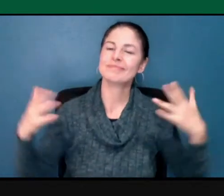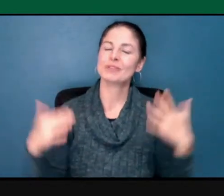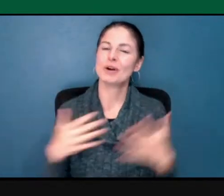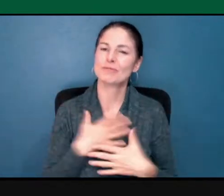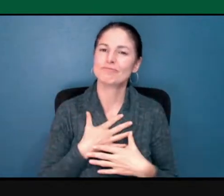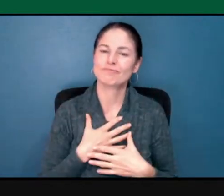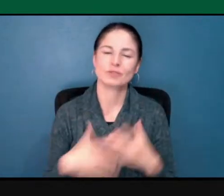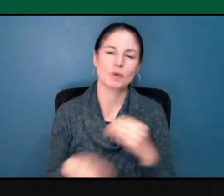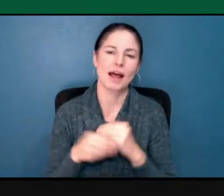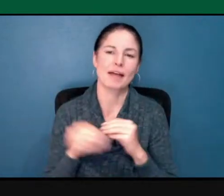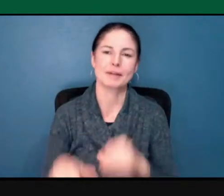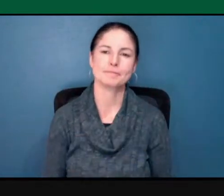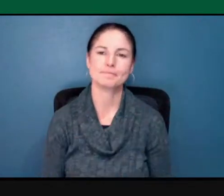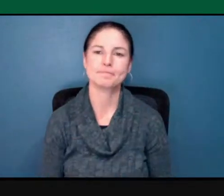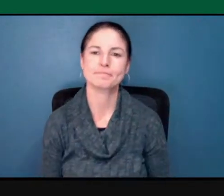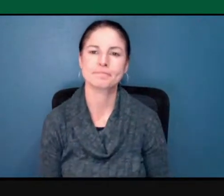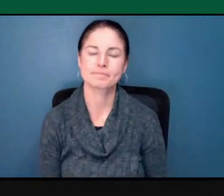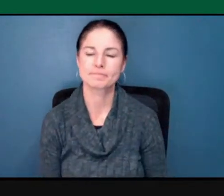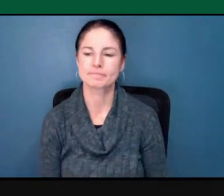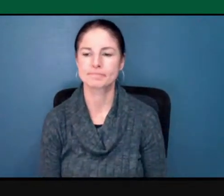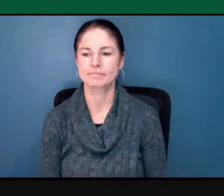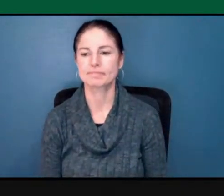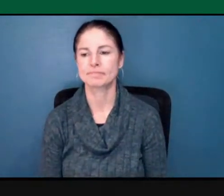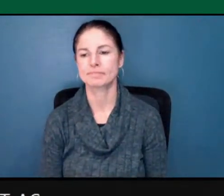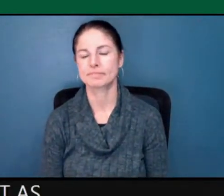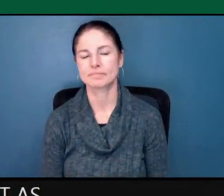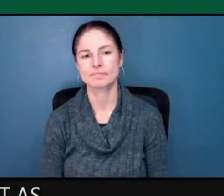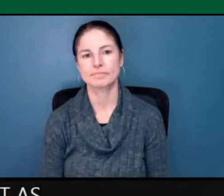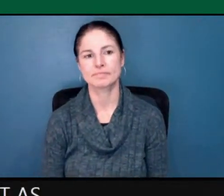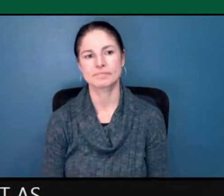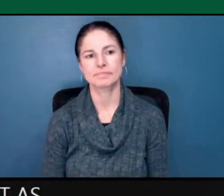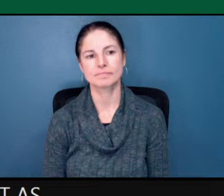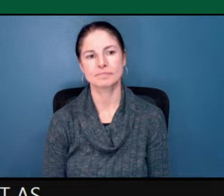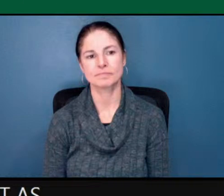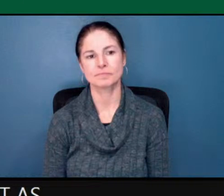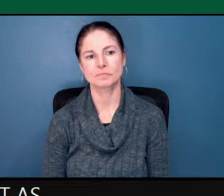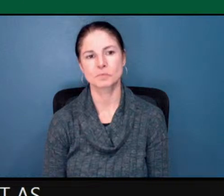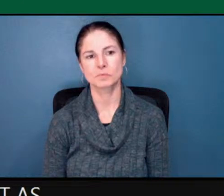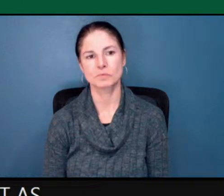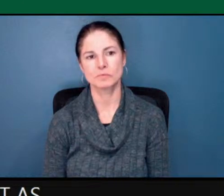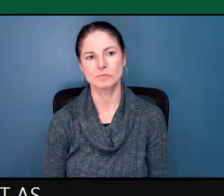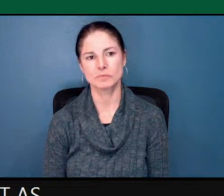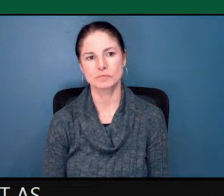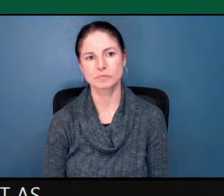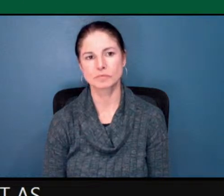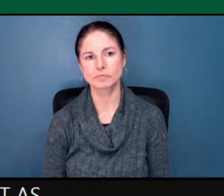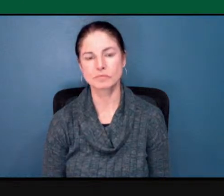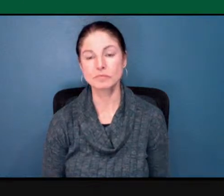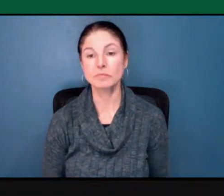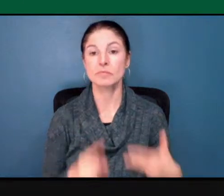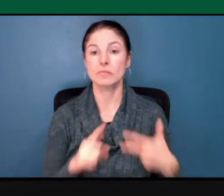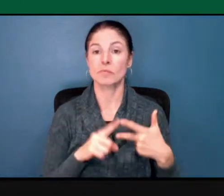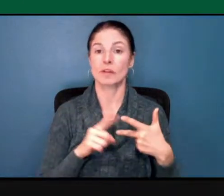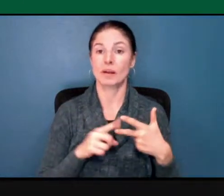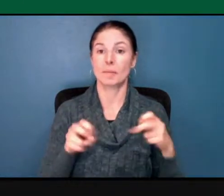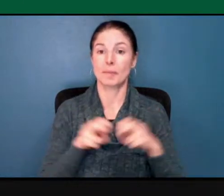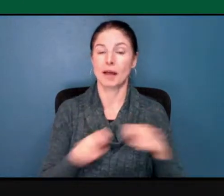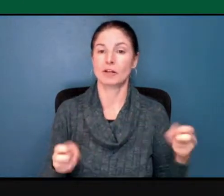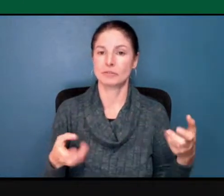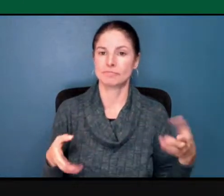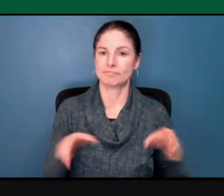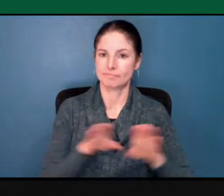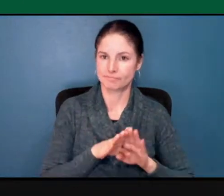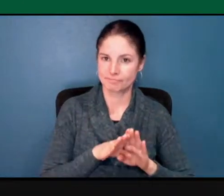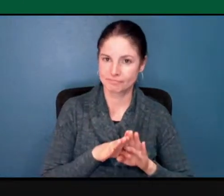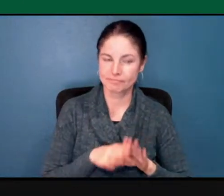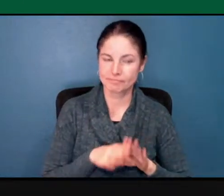that as well. Great, I appreciate you sharing. So this concludes our second panel. And I'd like to have this